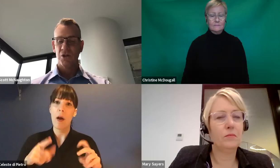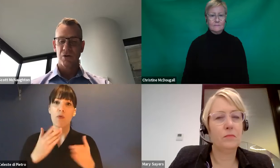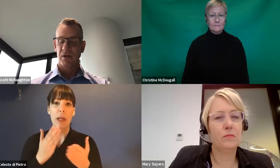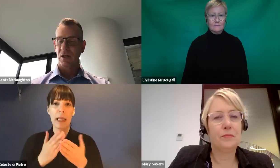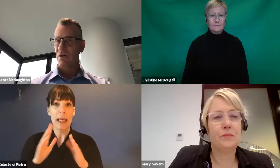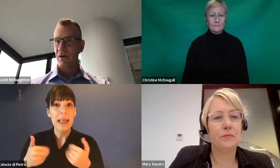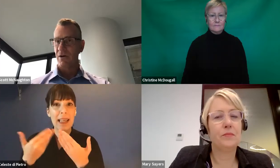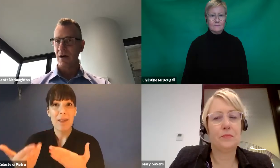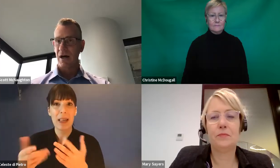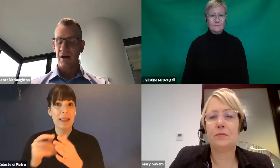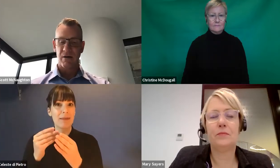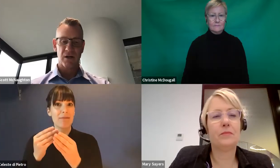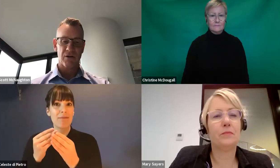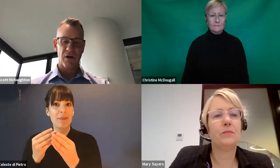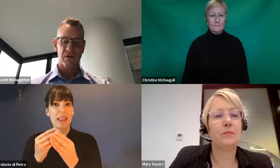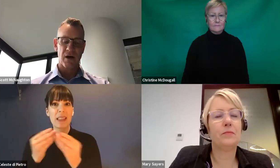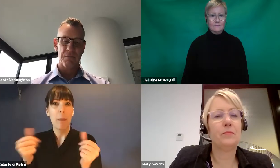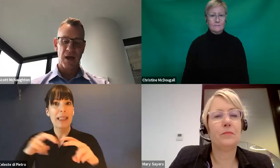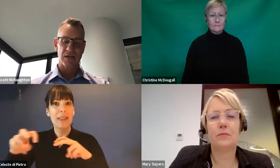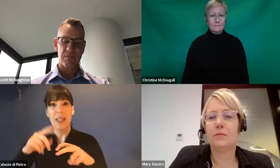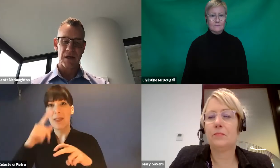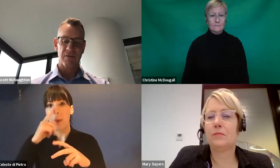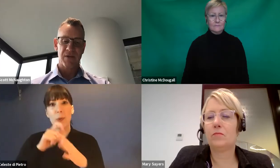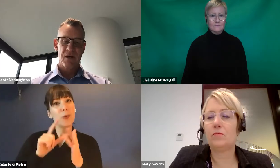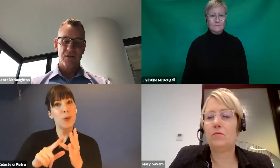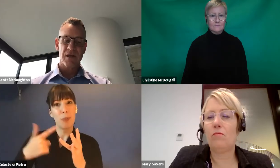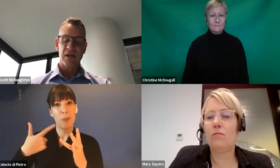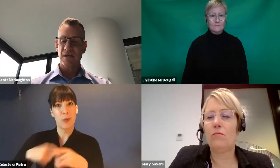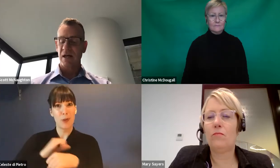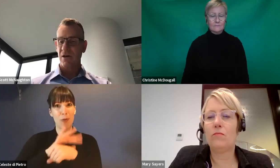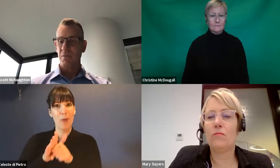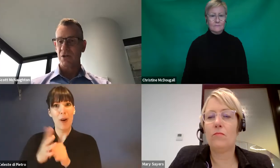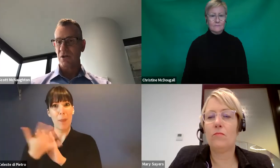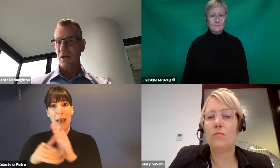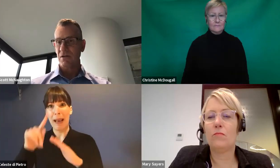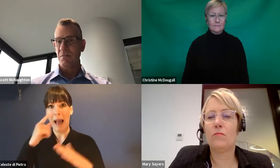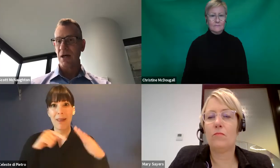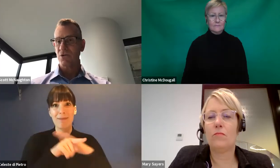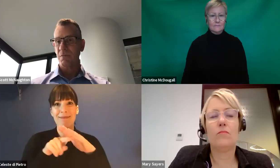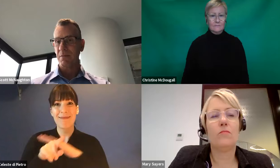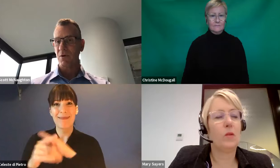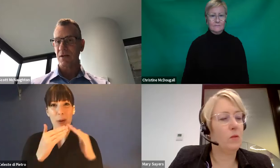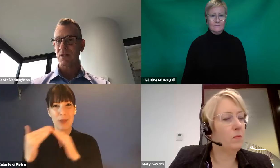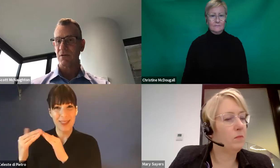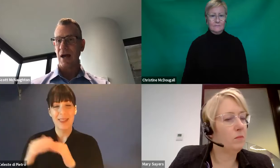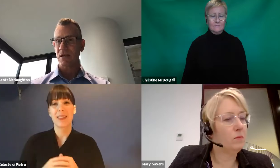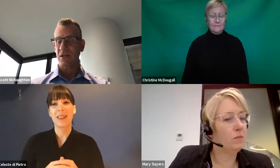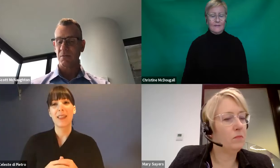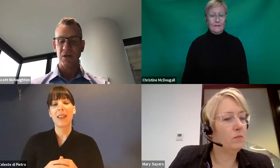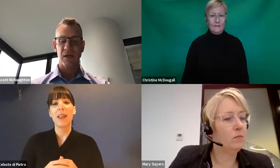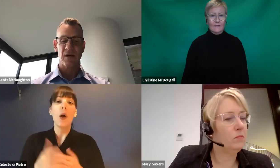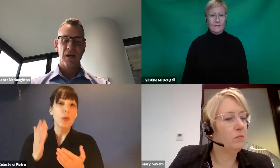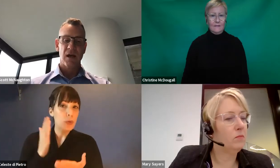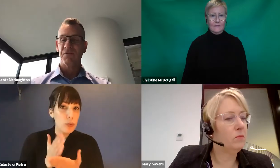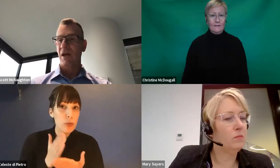during the corona pandemic. So that is another opportunity to make sure people can still access